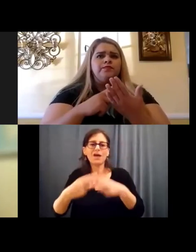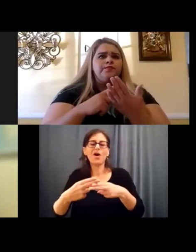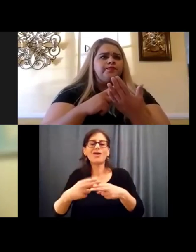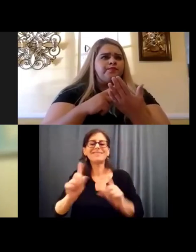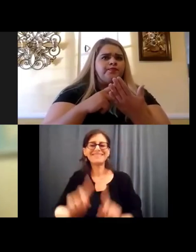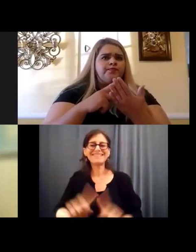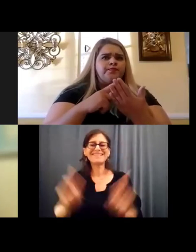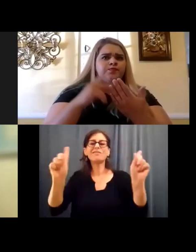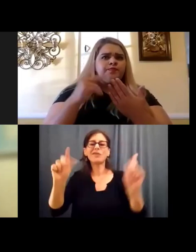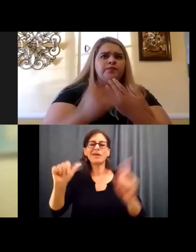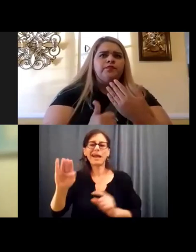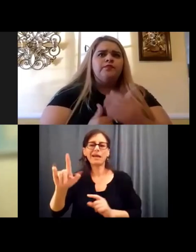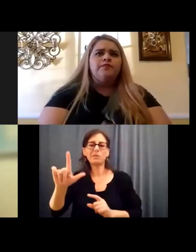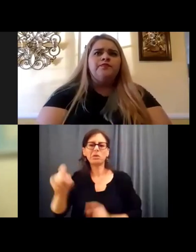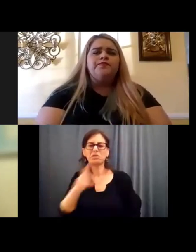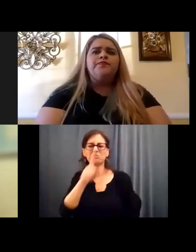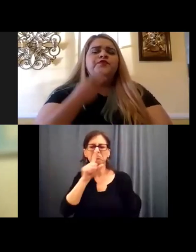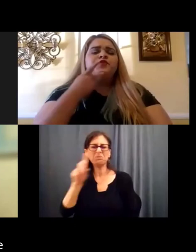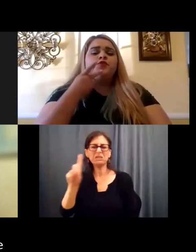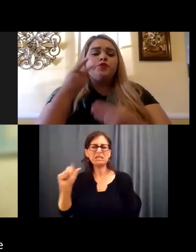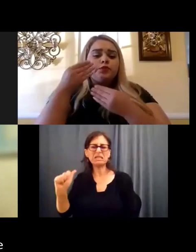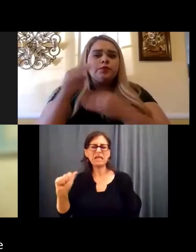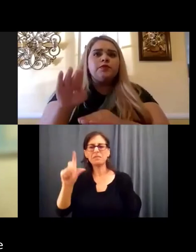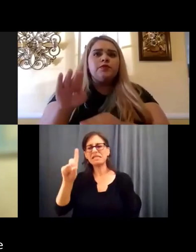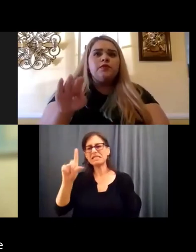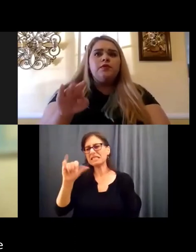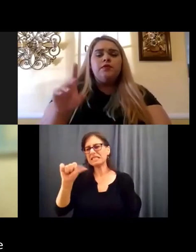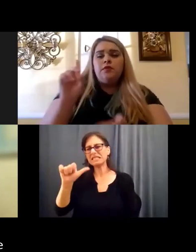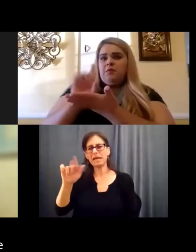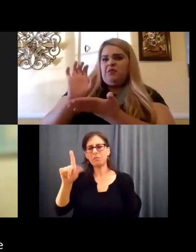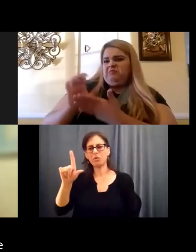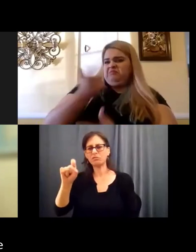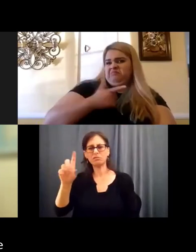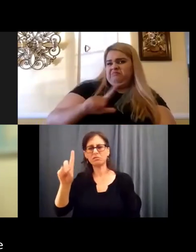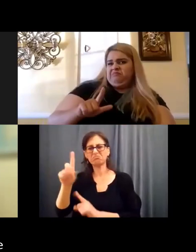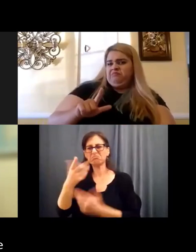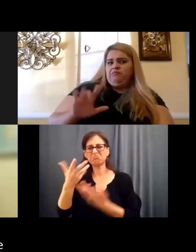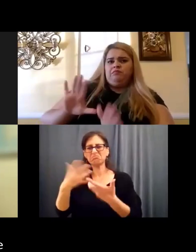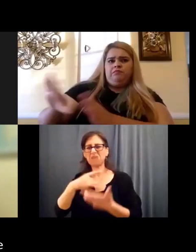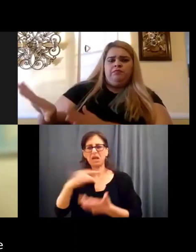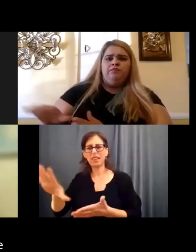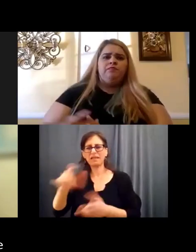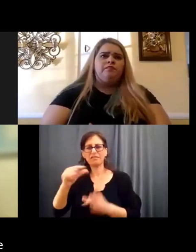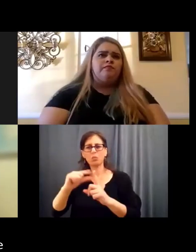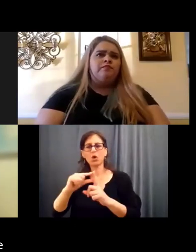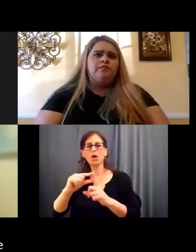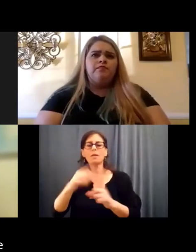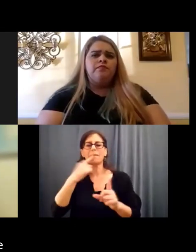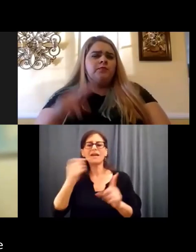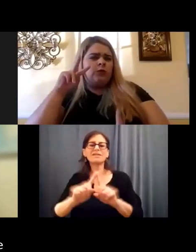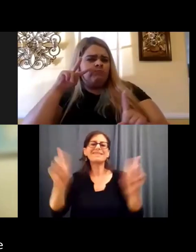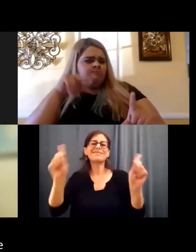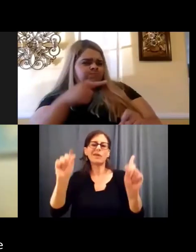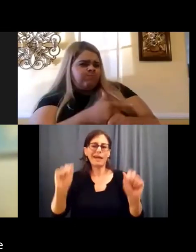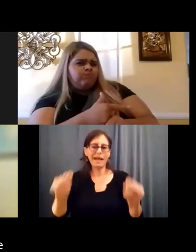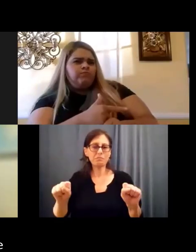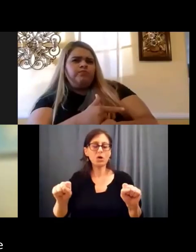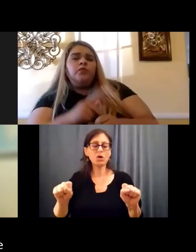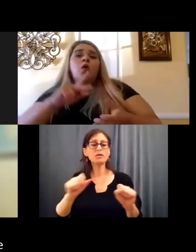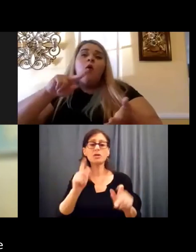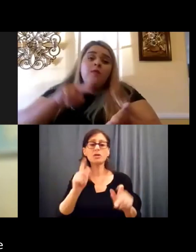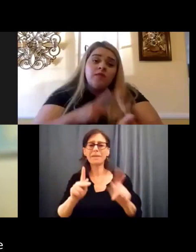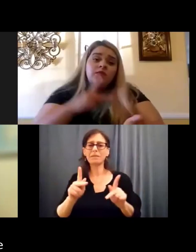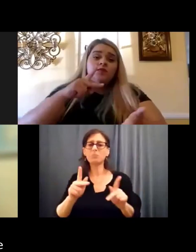abled. don't like really using the word disabled. So what I noticed is that people, you know, often they, um,